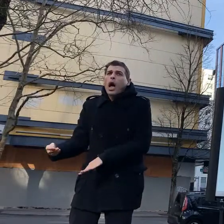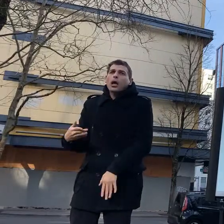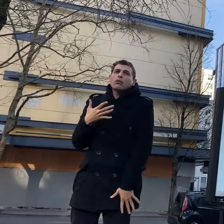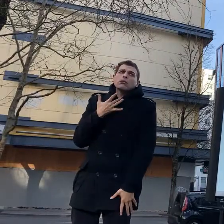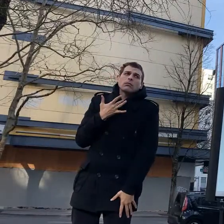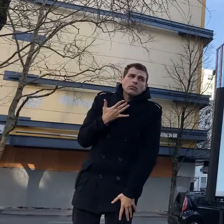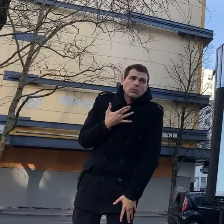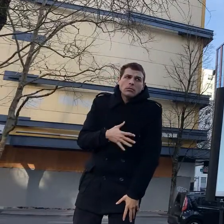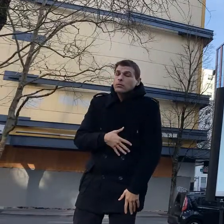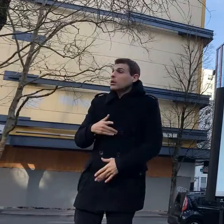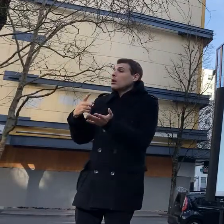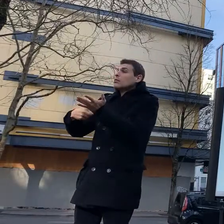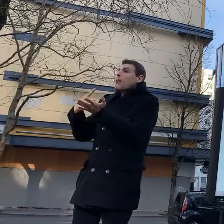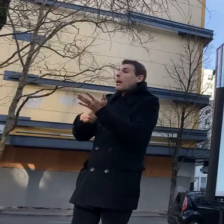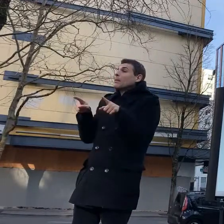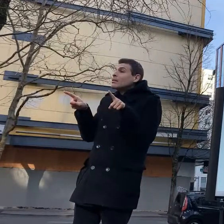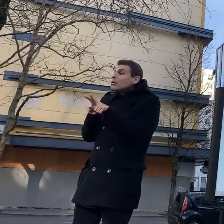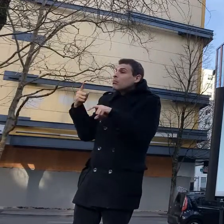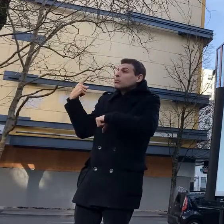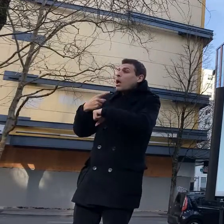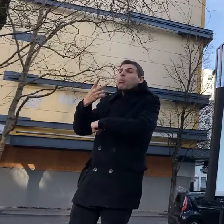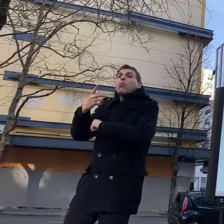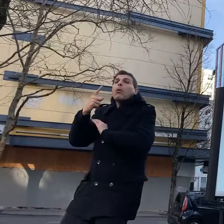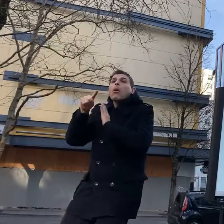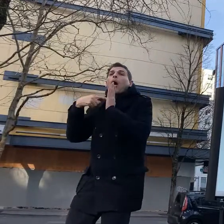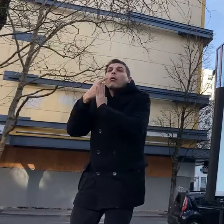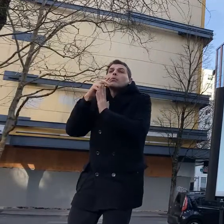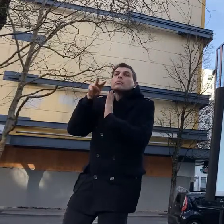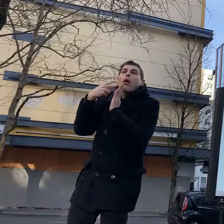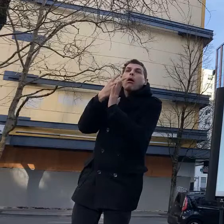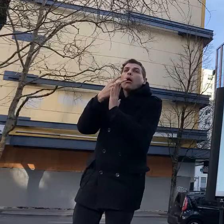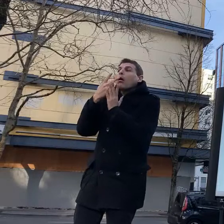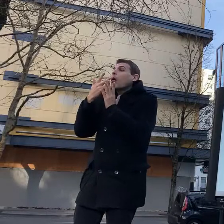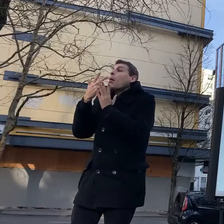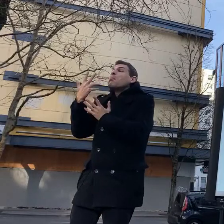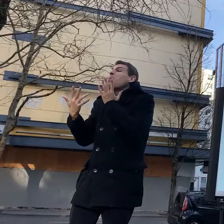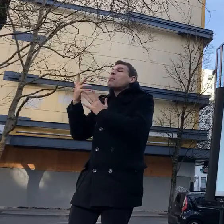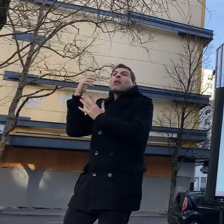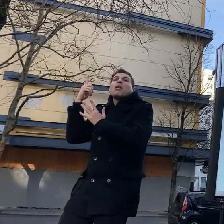showing you and so that other people can learn without having to go through it themselves